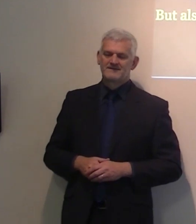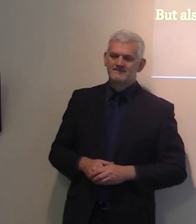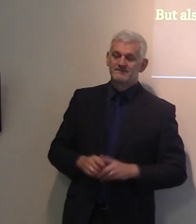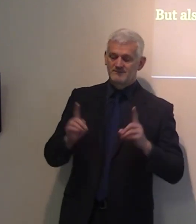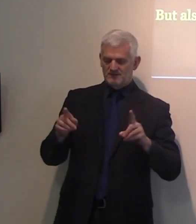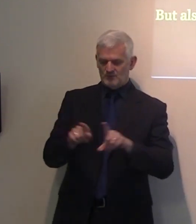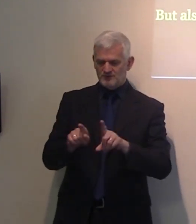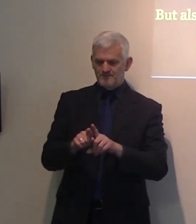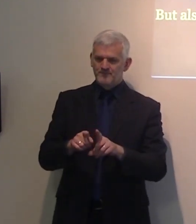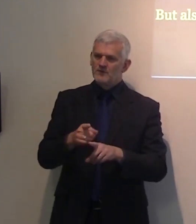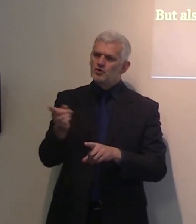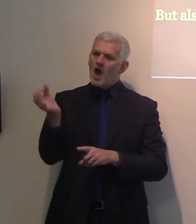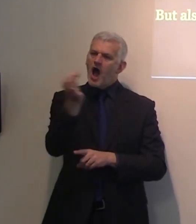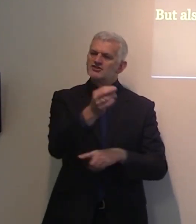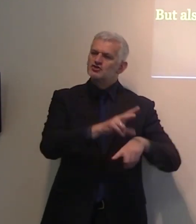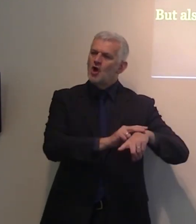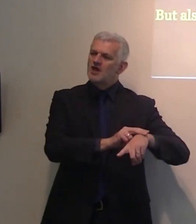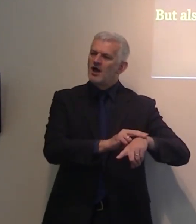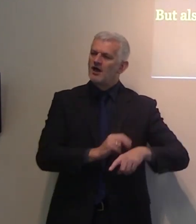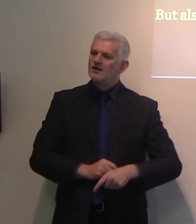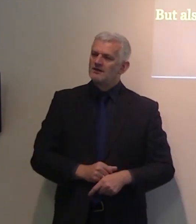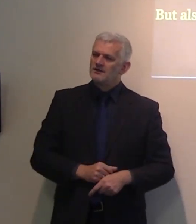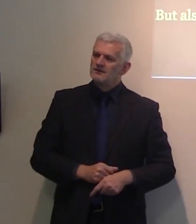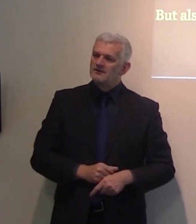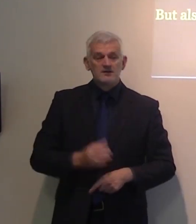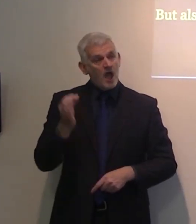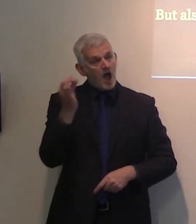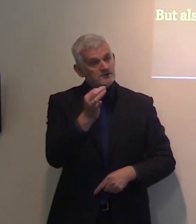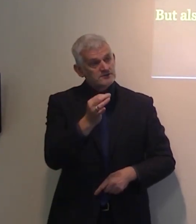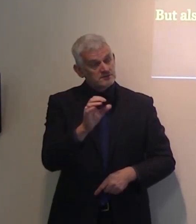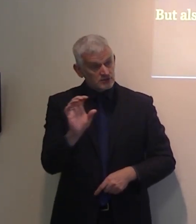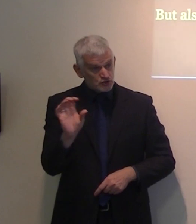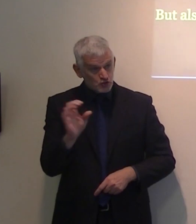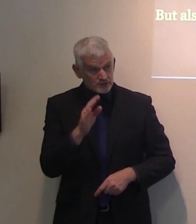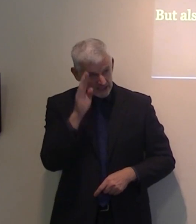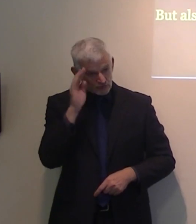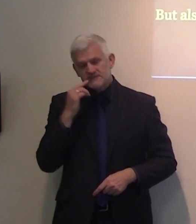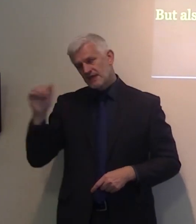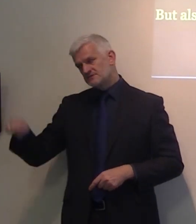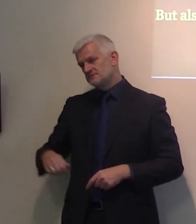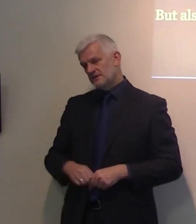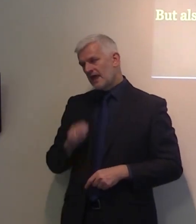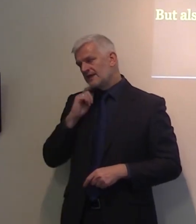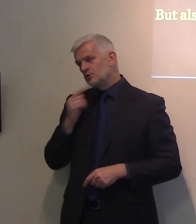that. Salt can also give. So we know that too much of anything is